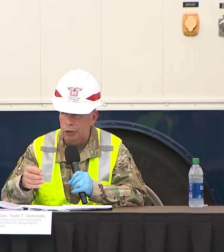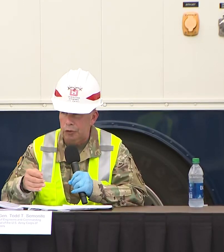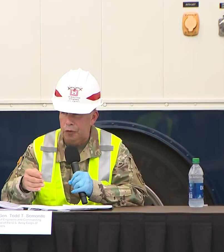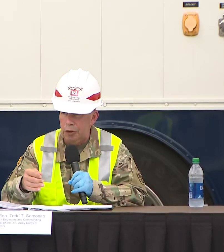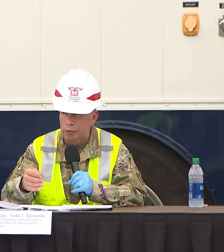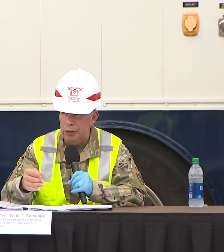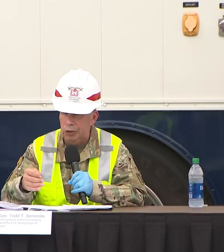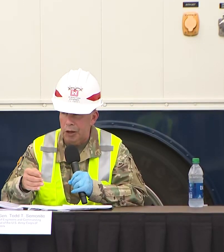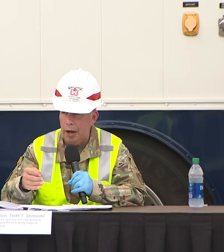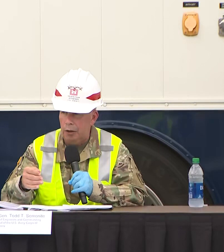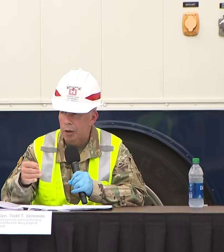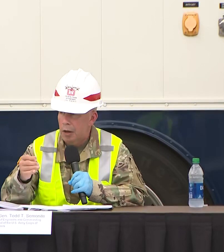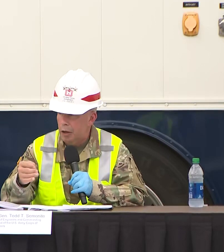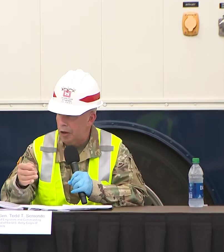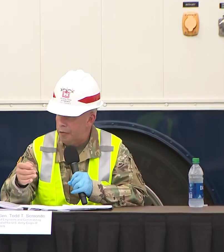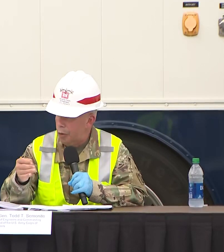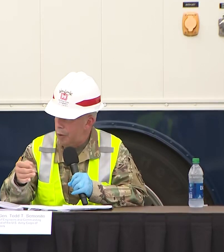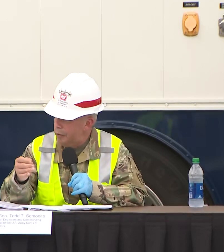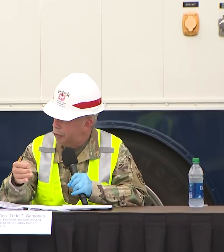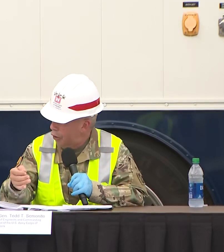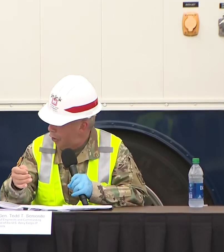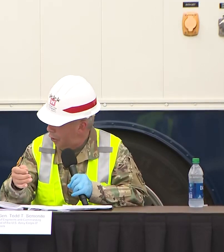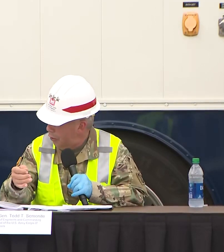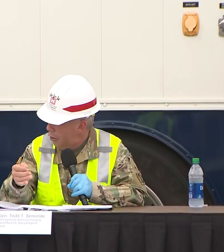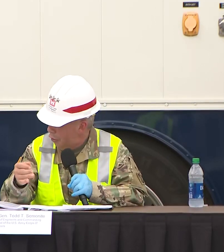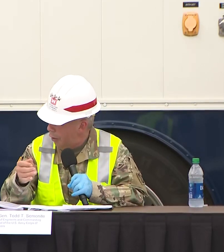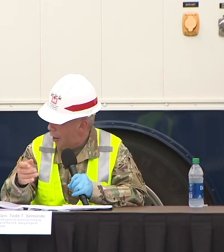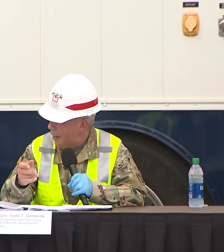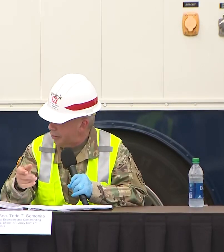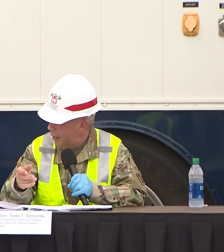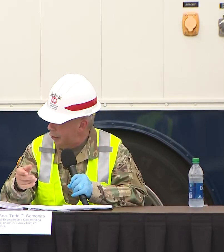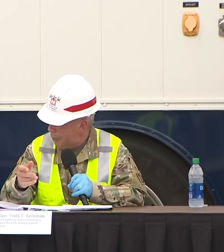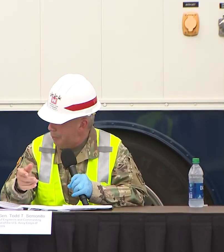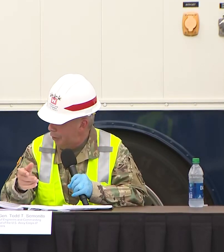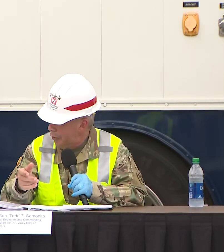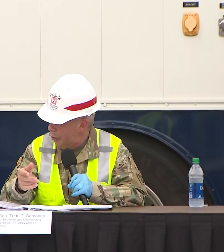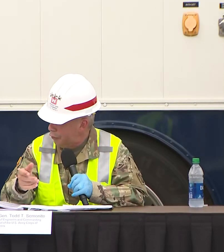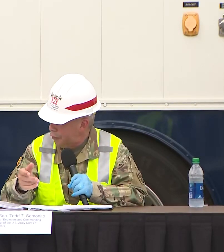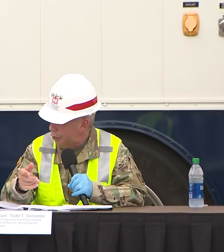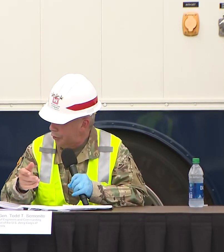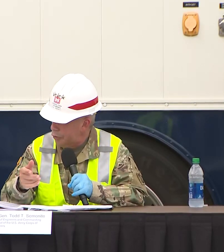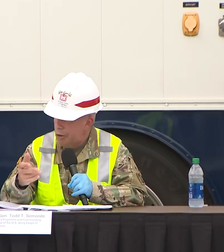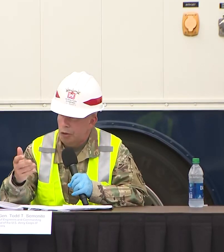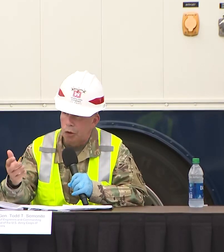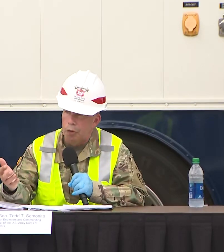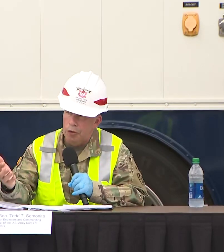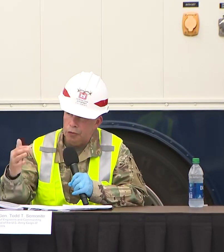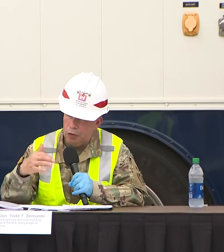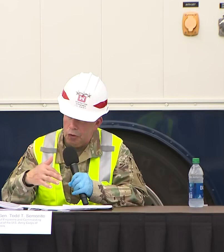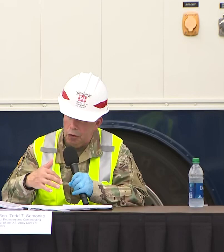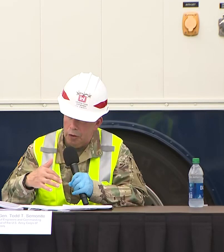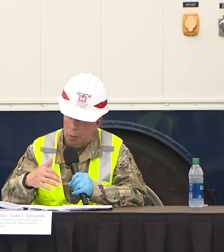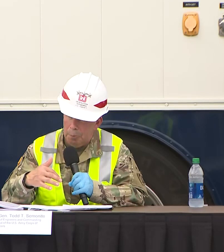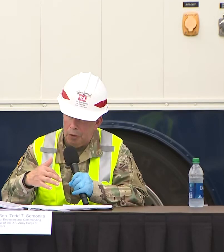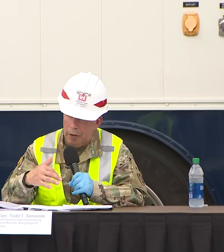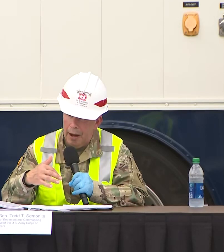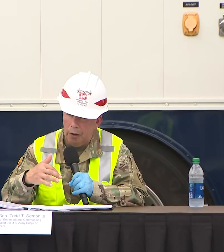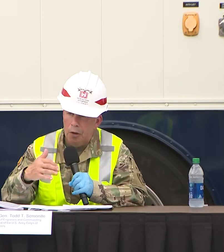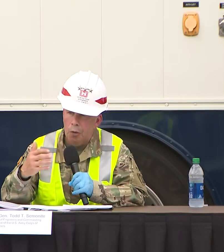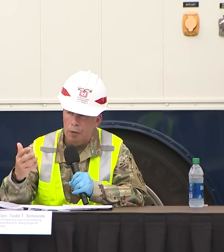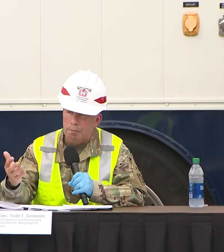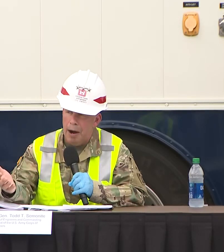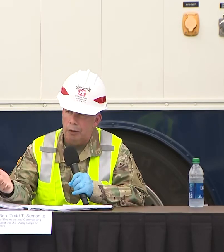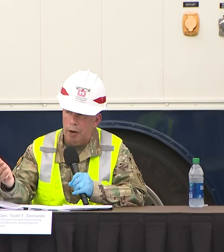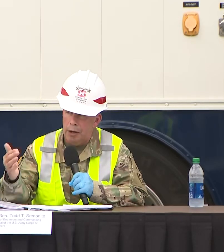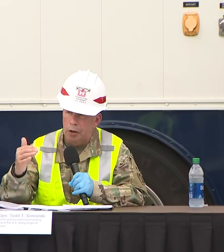Detroit and just finished Chicago and governor we have learned a lot of things by building those facilities so this facility that we're building